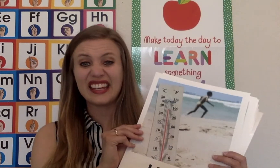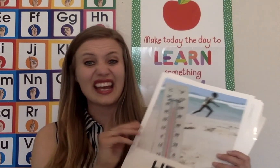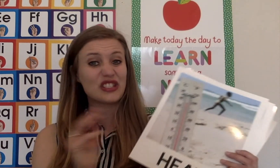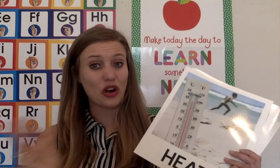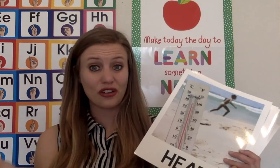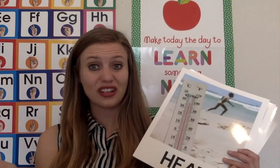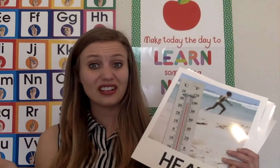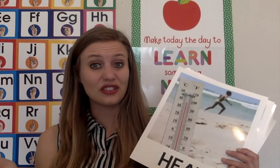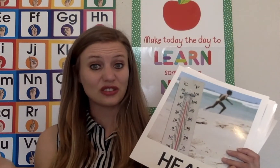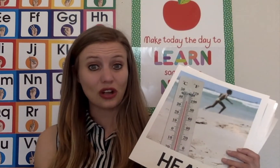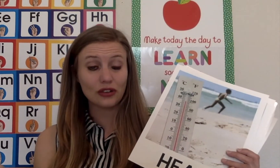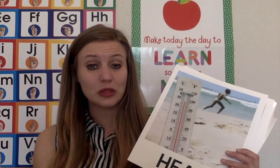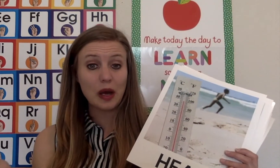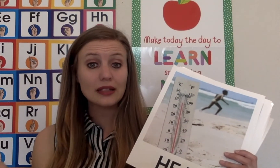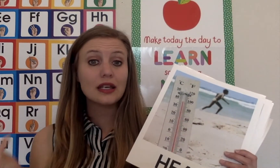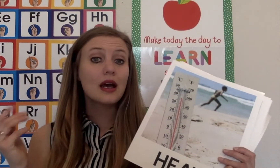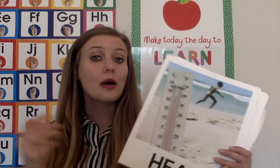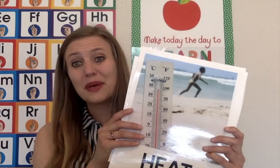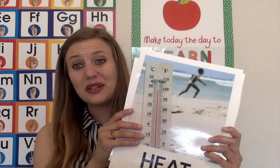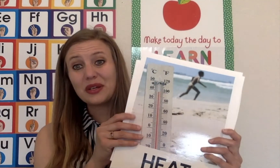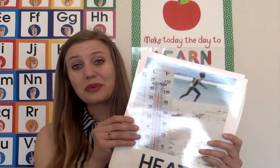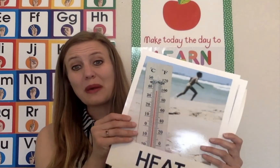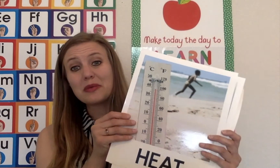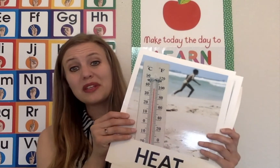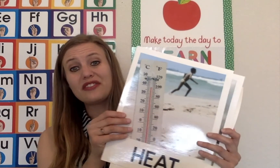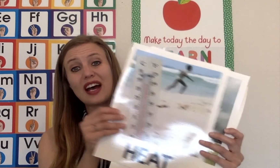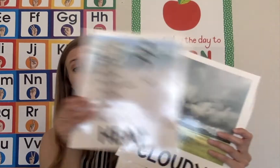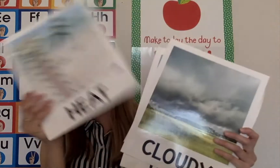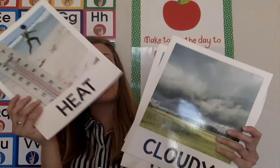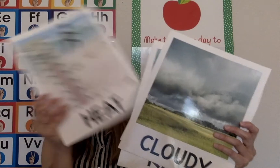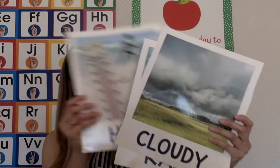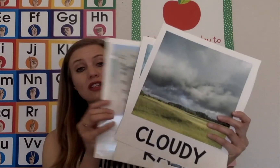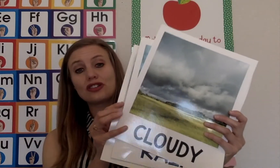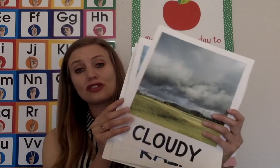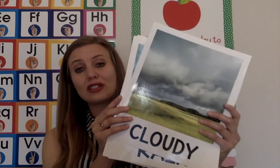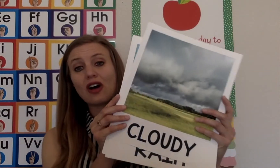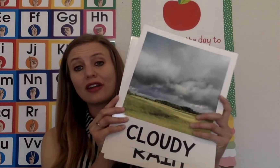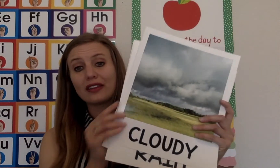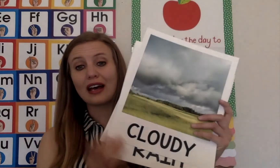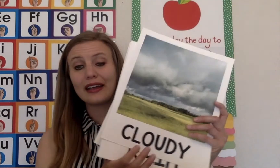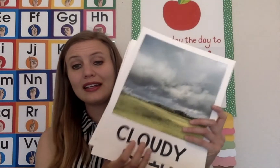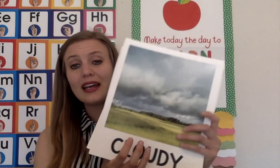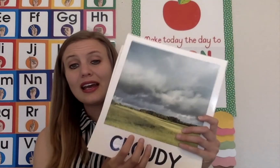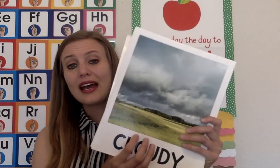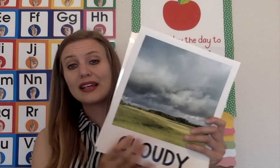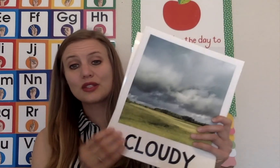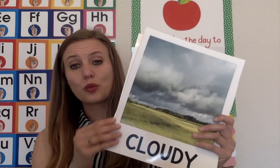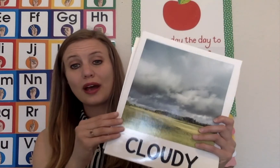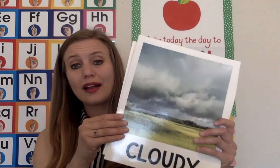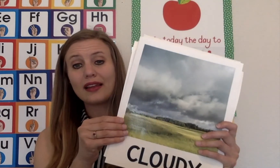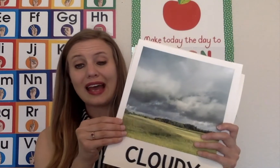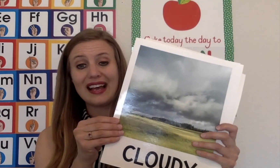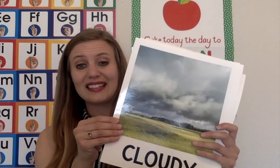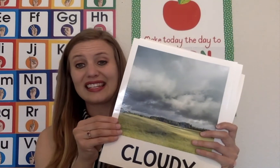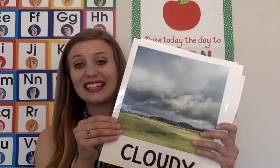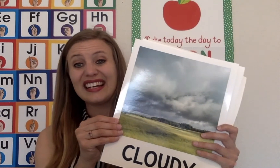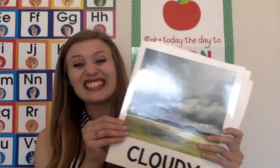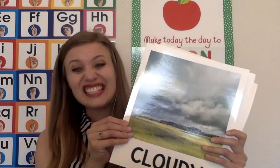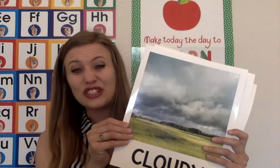at Target in their dollar spot but you can probably find weather pictures online as well as in teacher